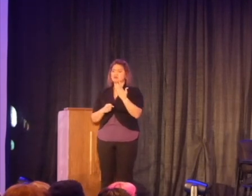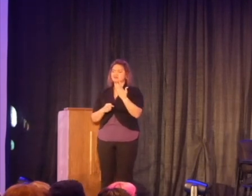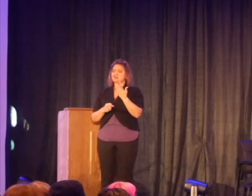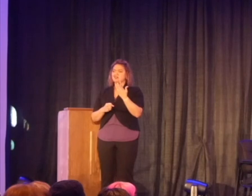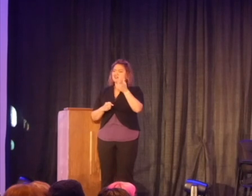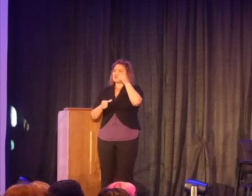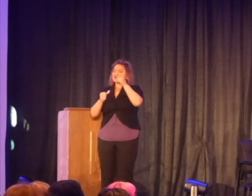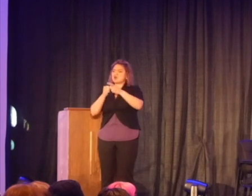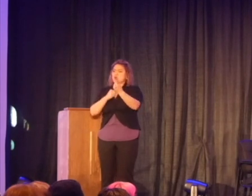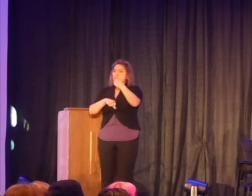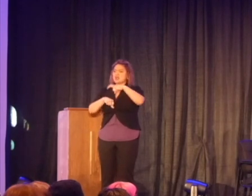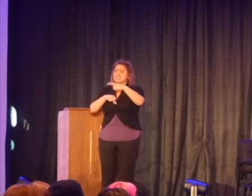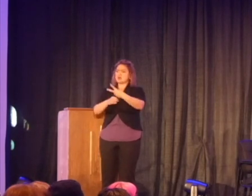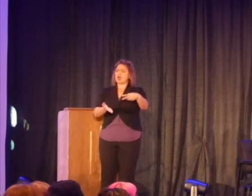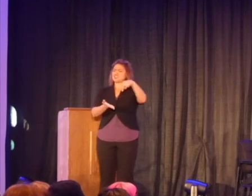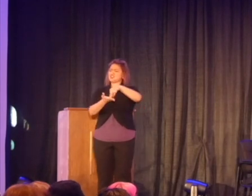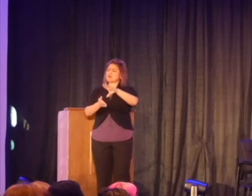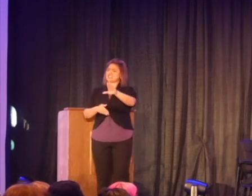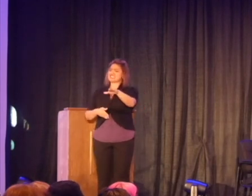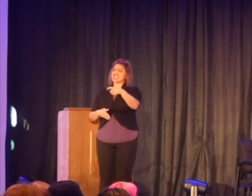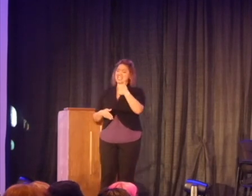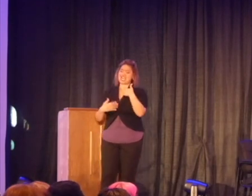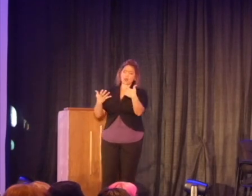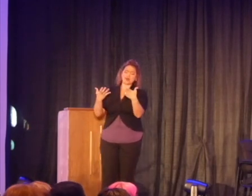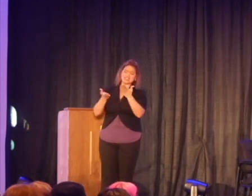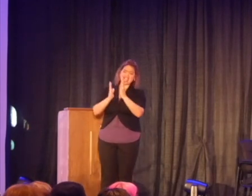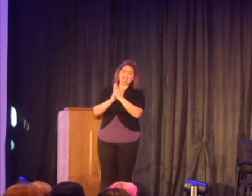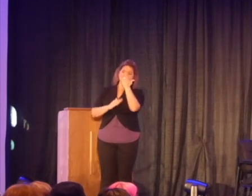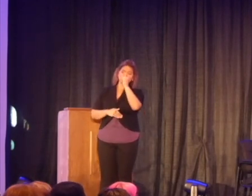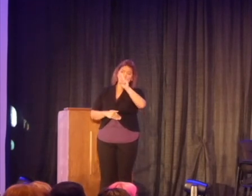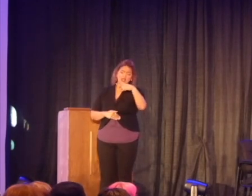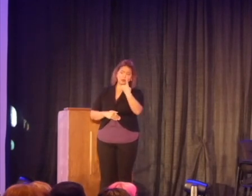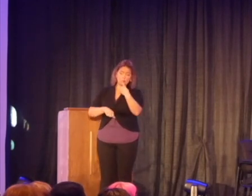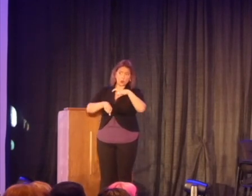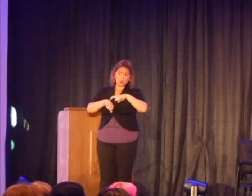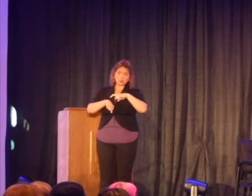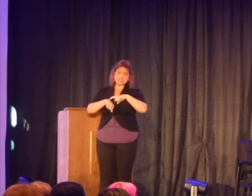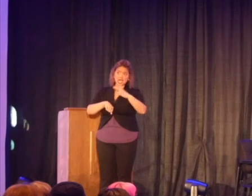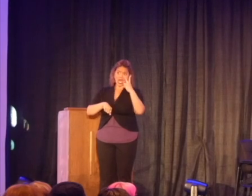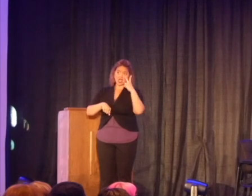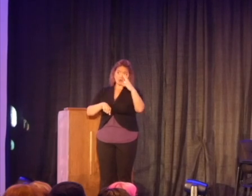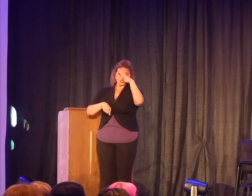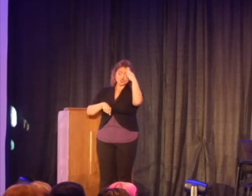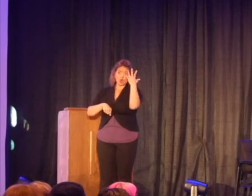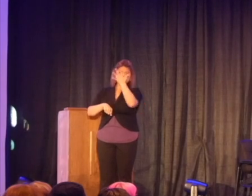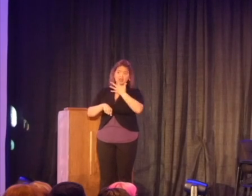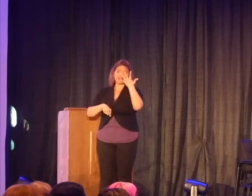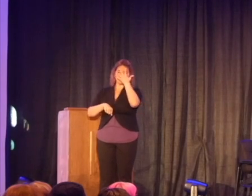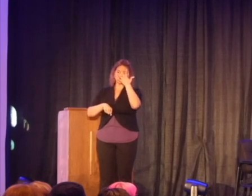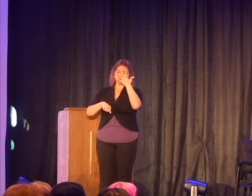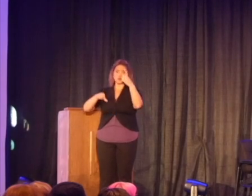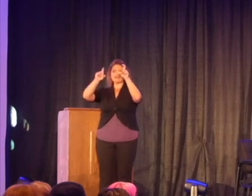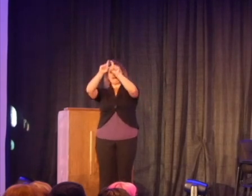remember one time I stood up and I said, I want to ask why the only time I saw a black face was in a